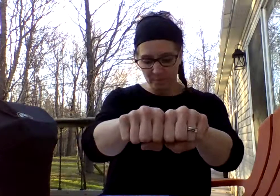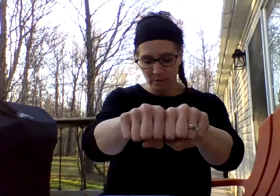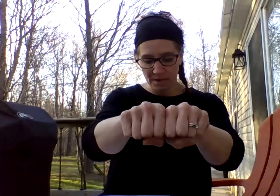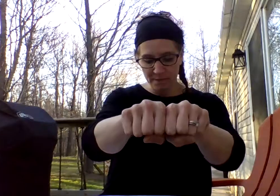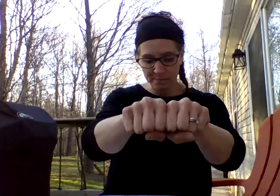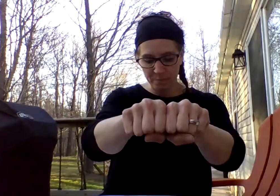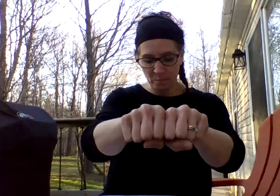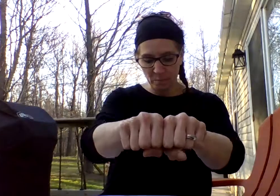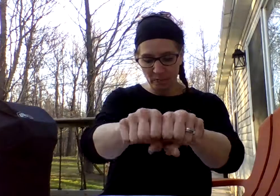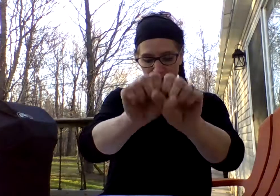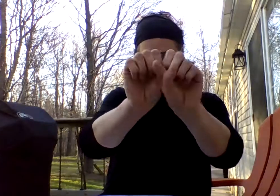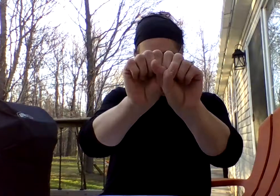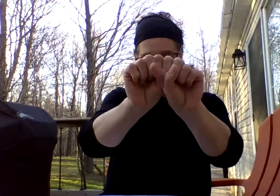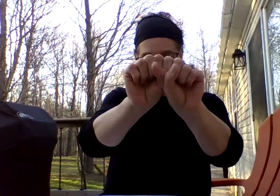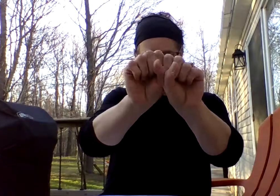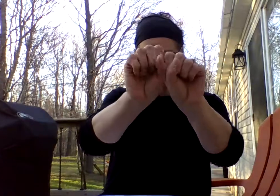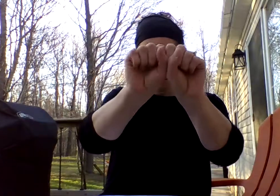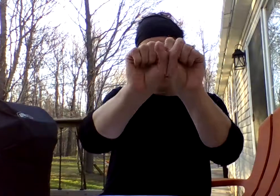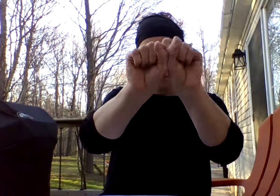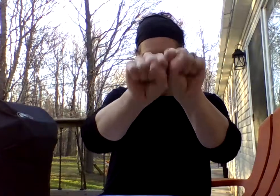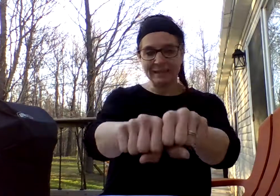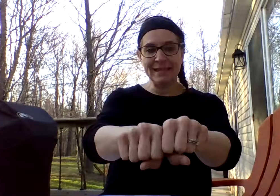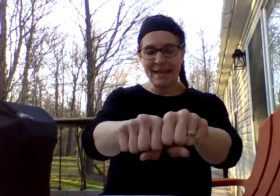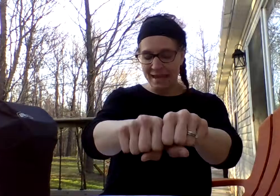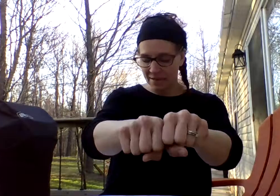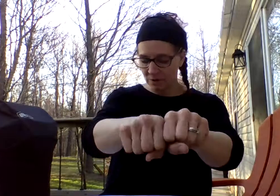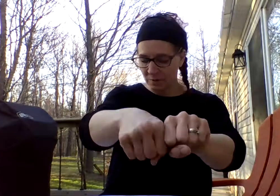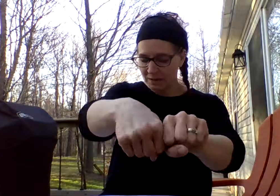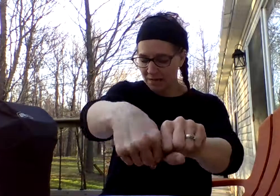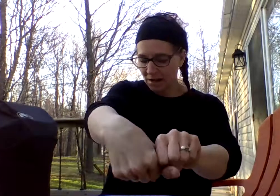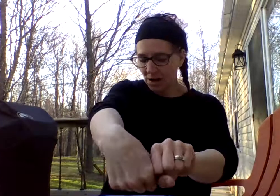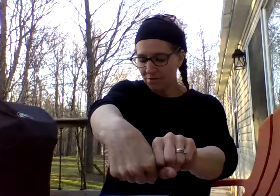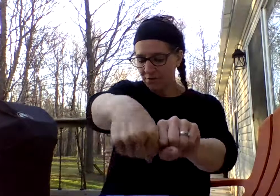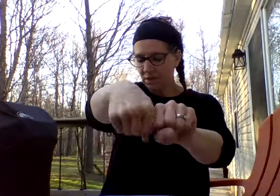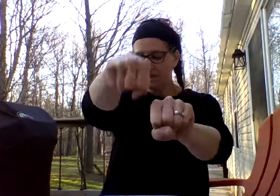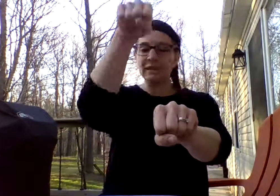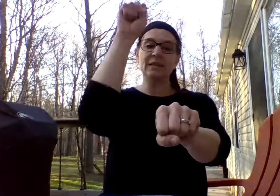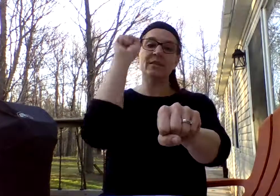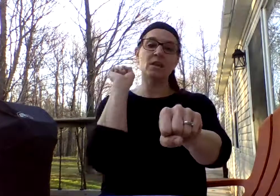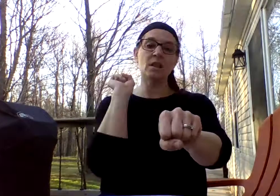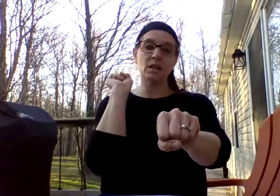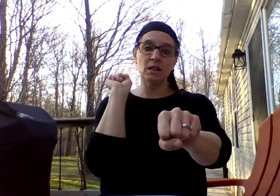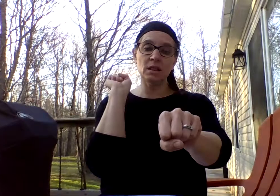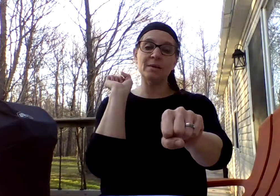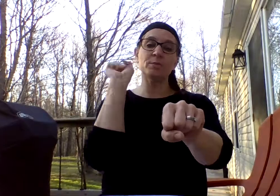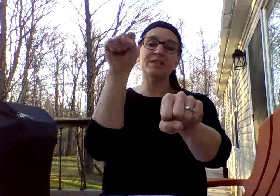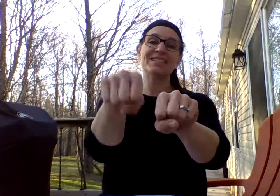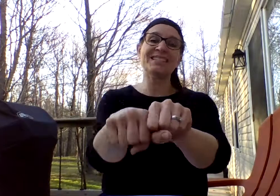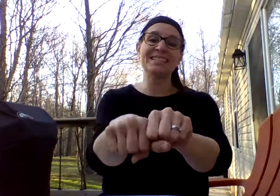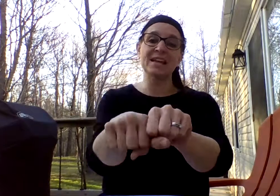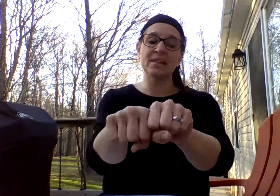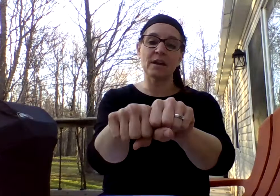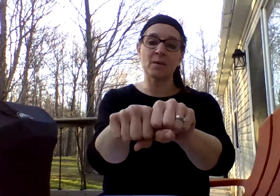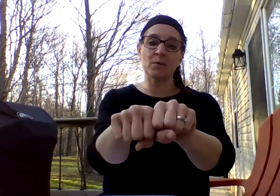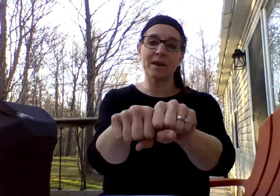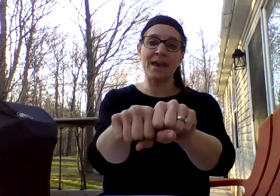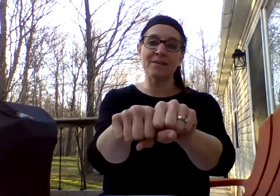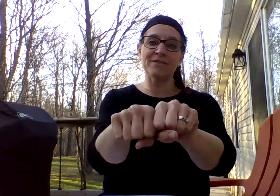Okay. What's the word? Lay. So we're going to take off the L and put a S there. What do we have?